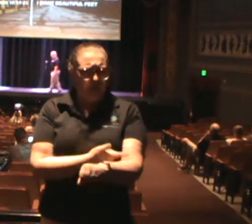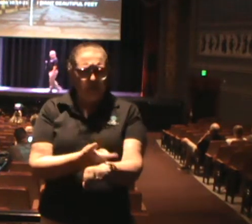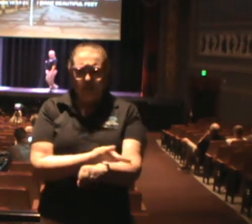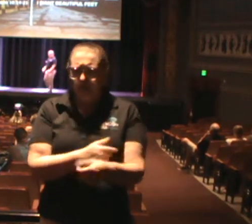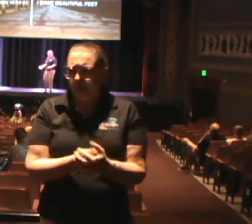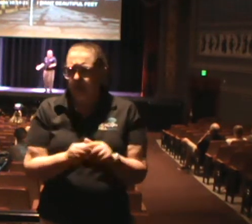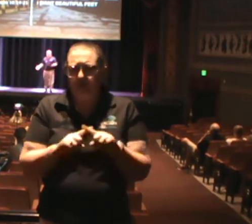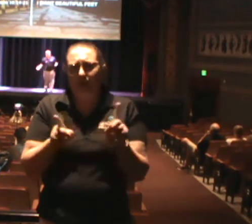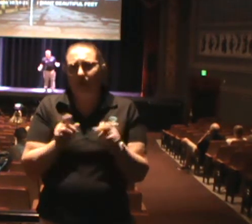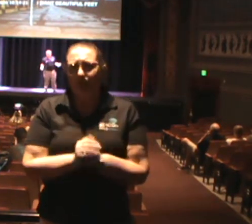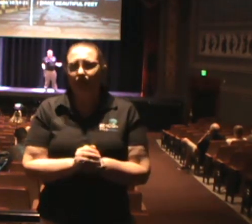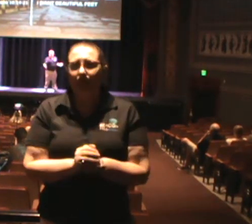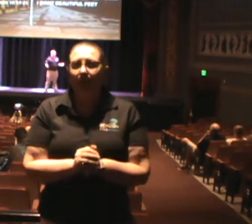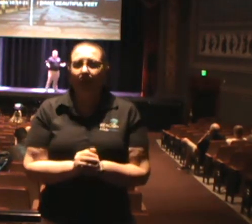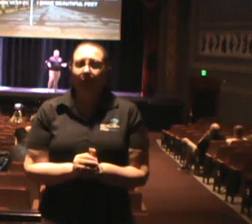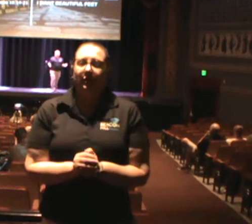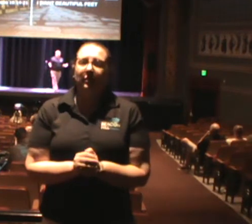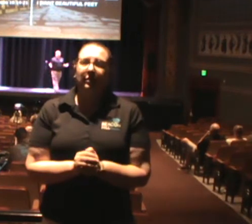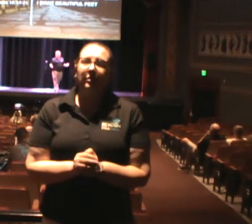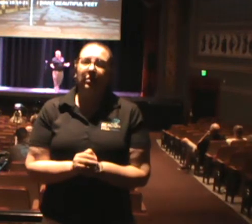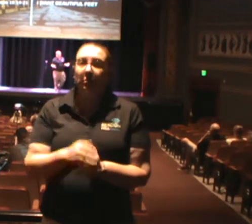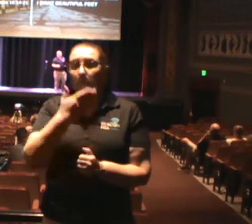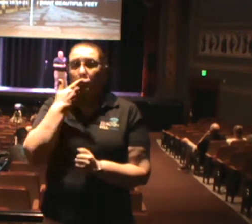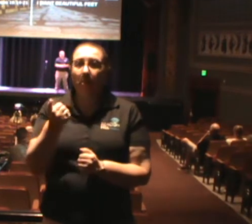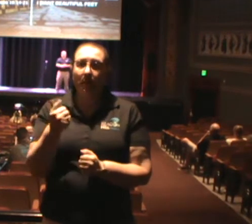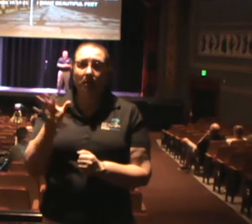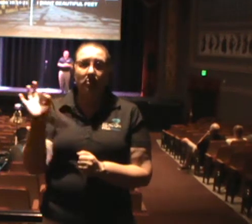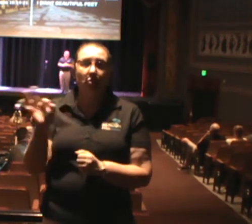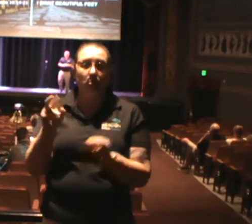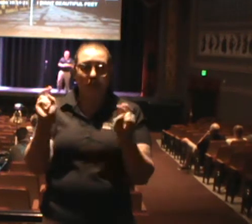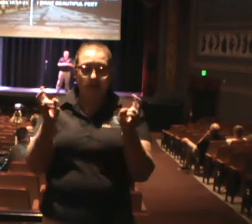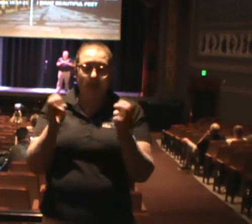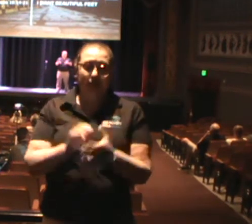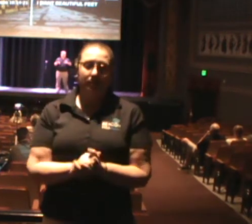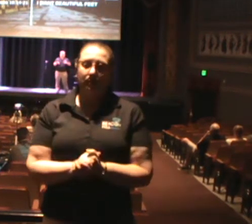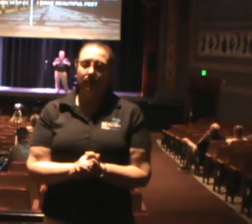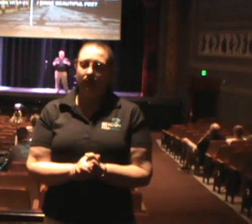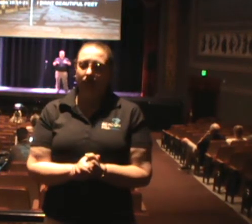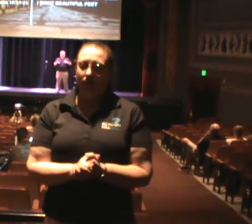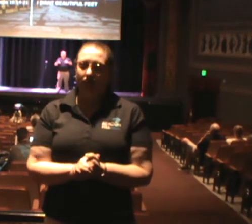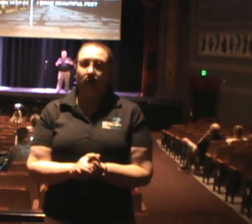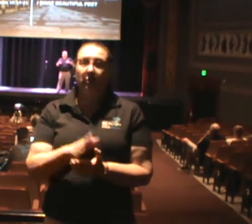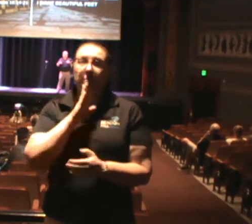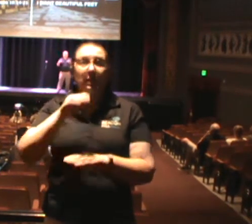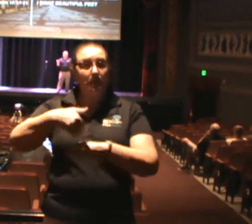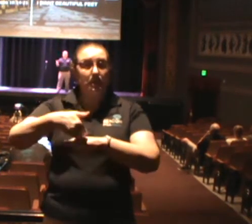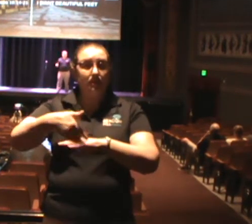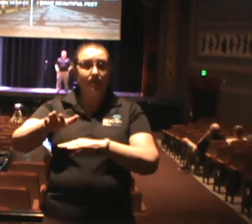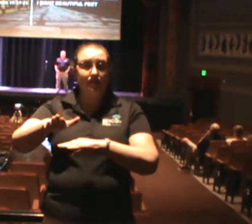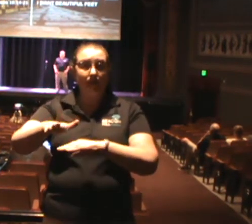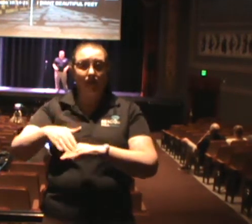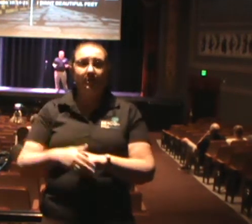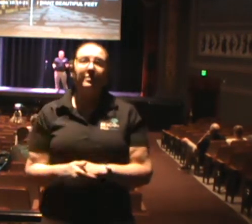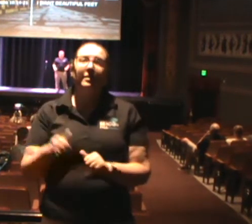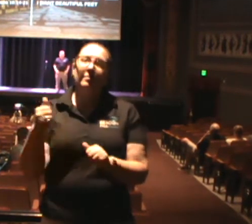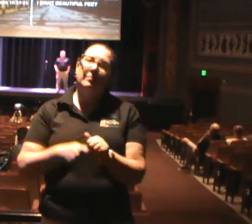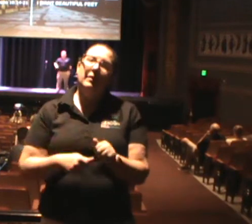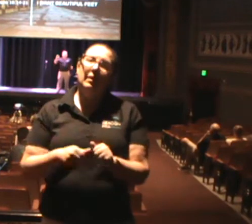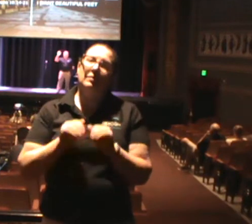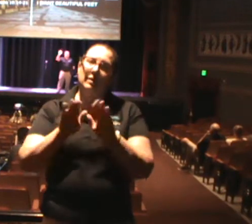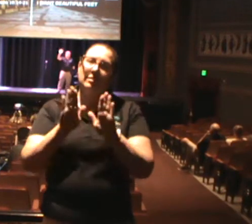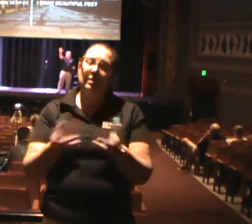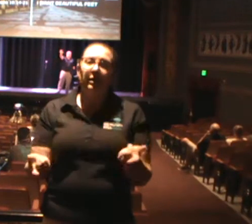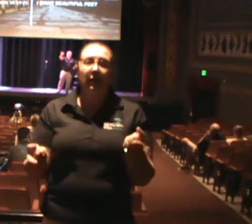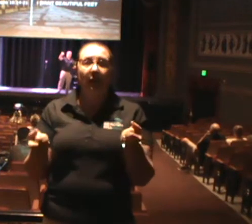titles. And so, the logical sermon title from this week would be Scent. Because, matter of fact, every Sunday when we close,